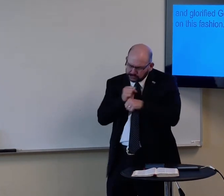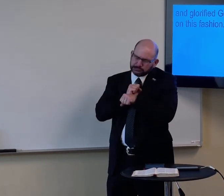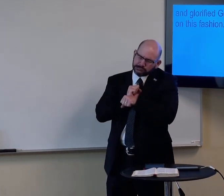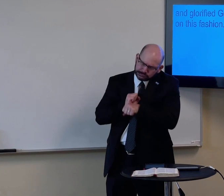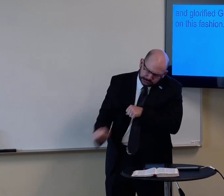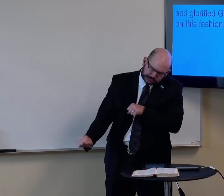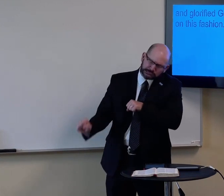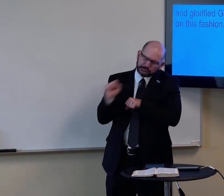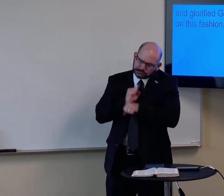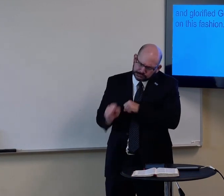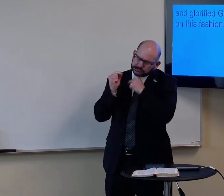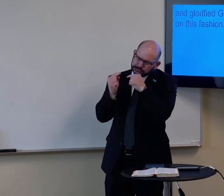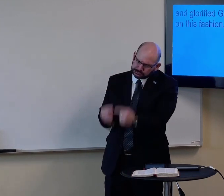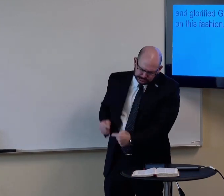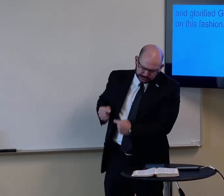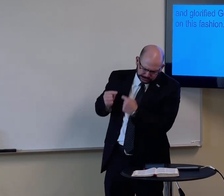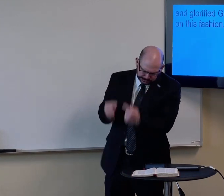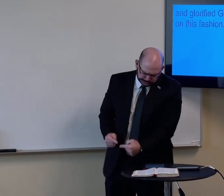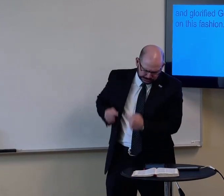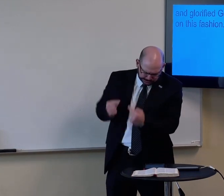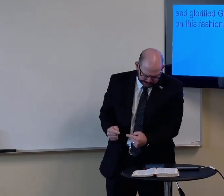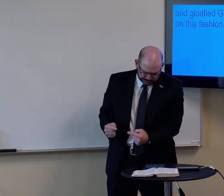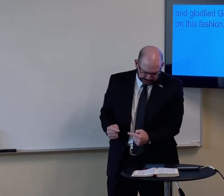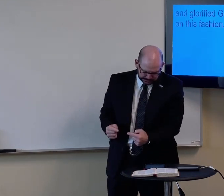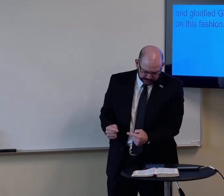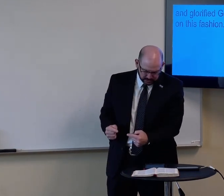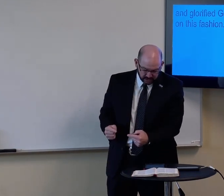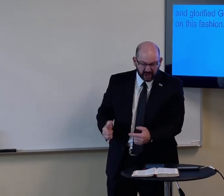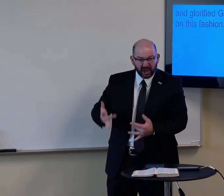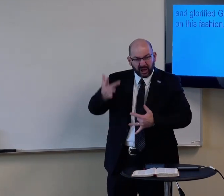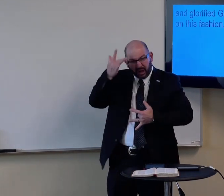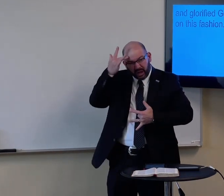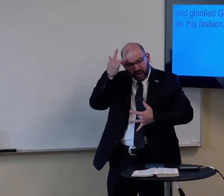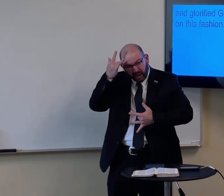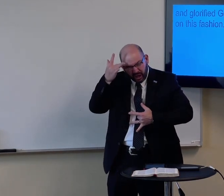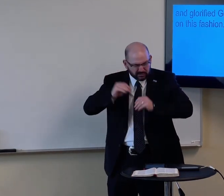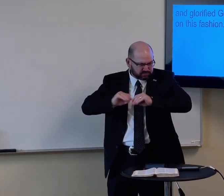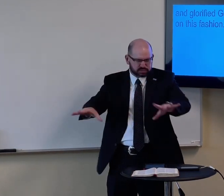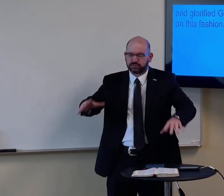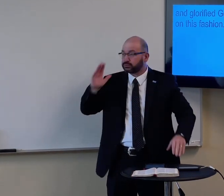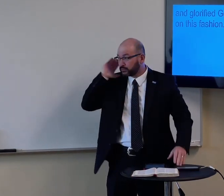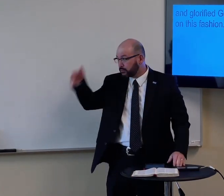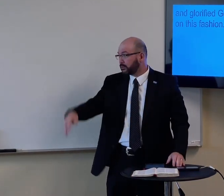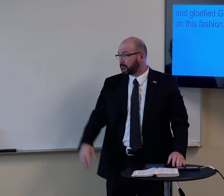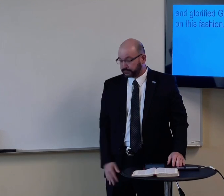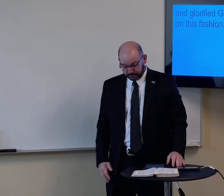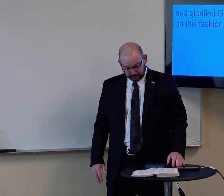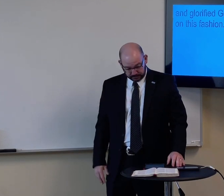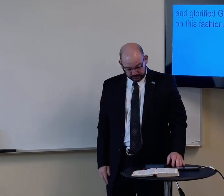And by the sweat of our brow, we will struggle as we work.